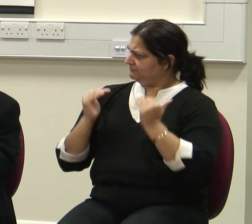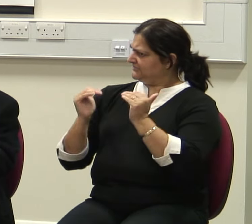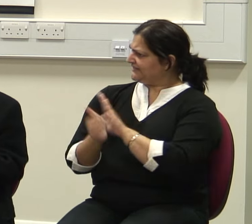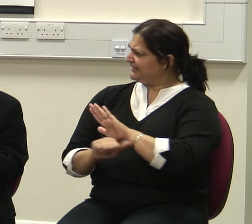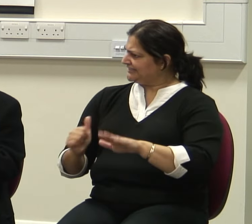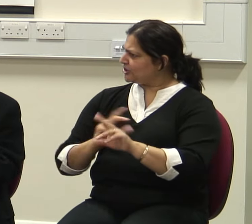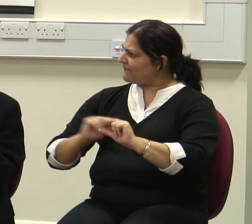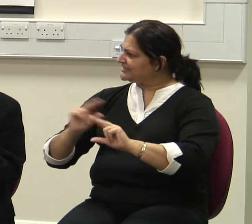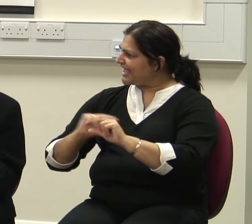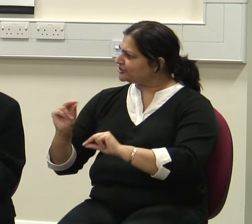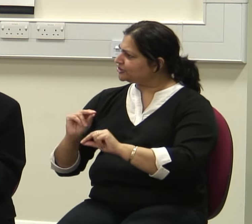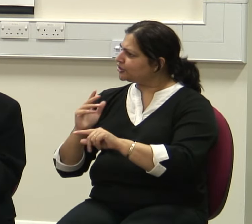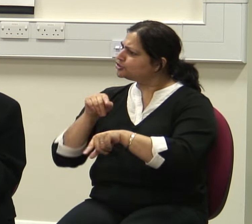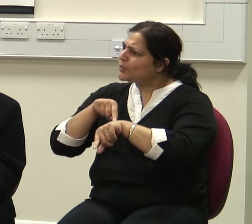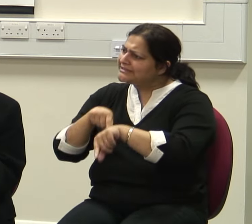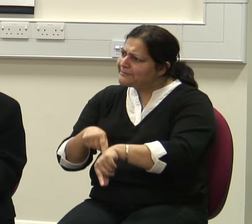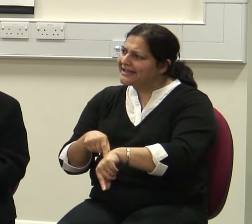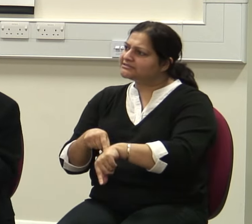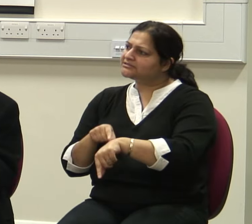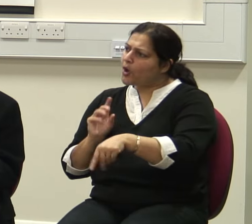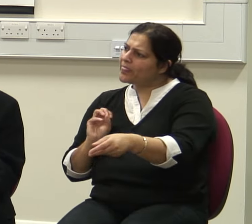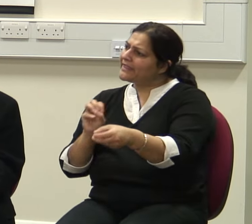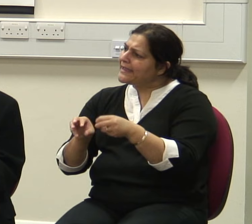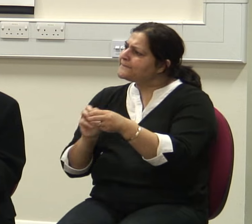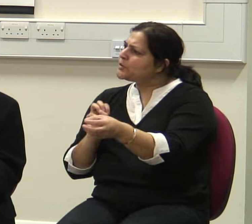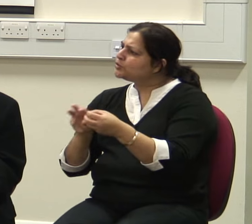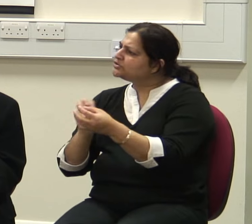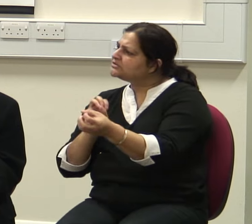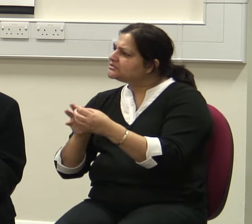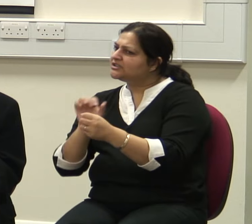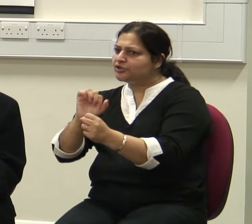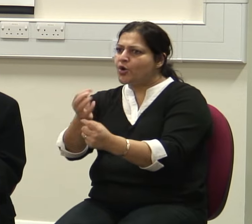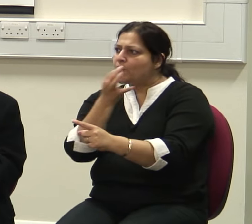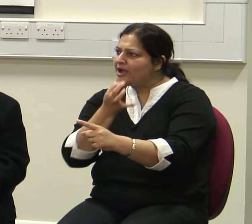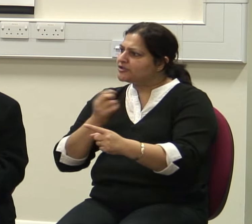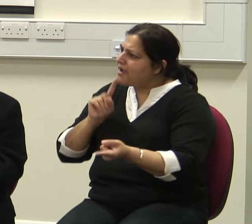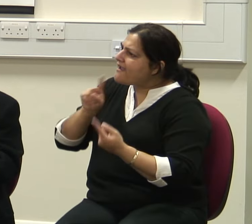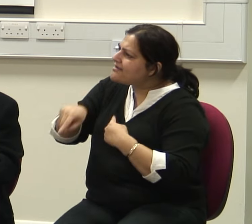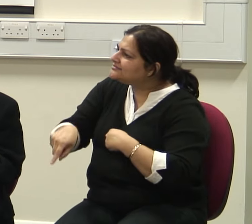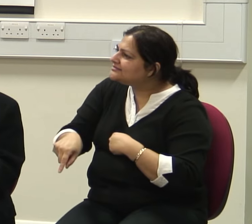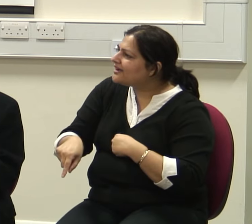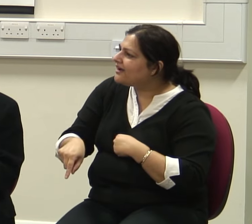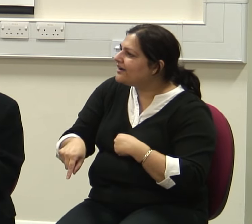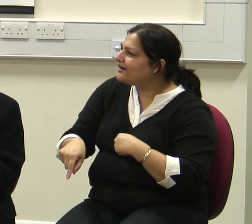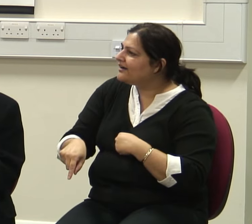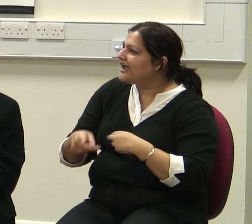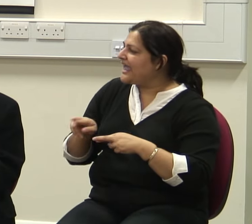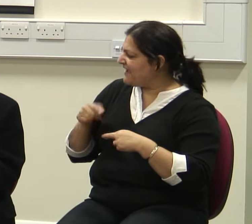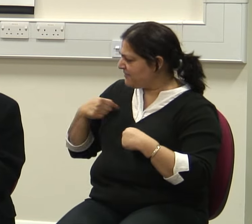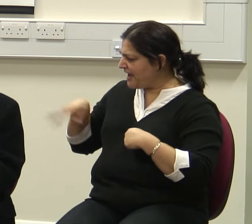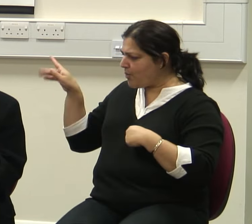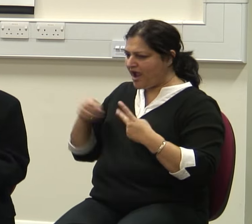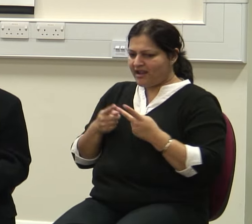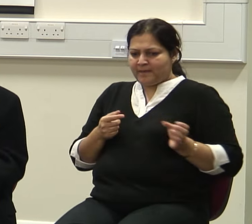That depends on your input and on my answers. And who is sitting here, mean, we have a different conversation.